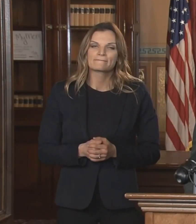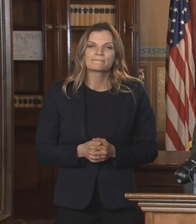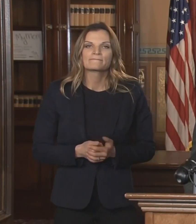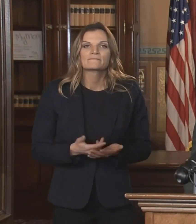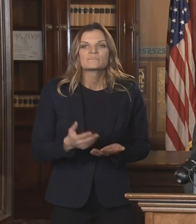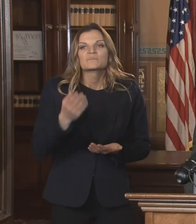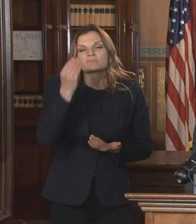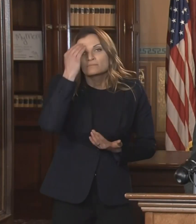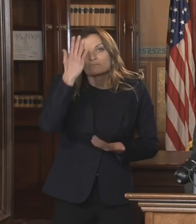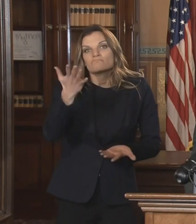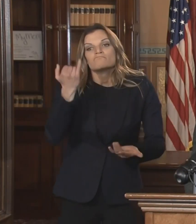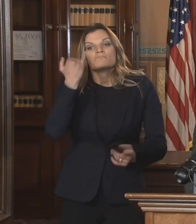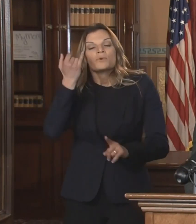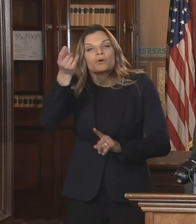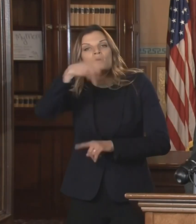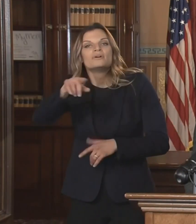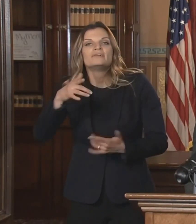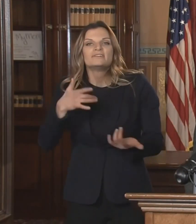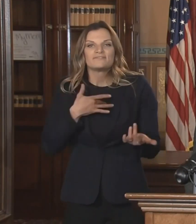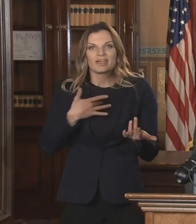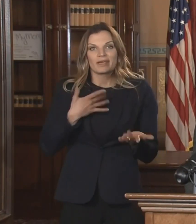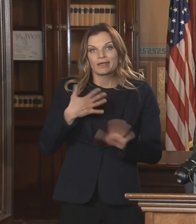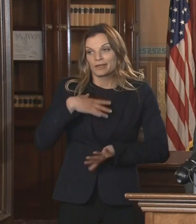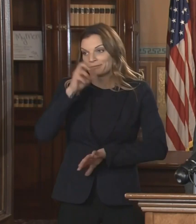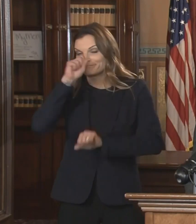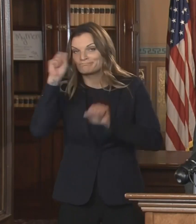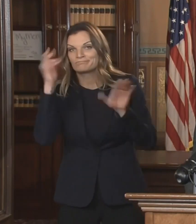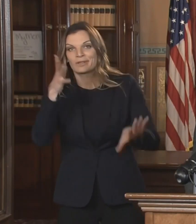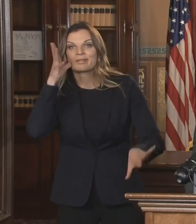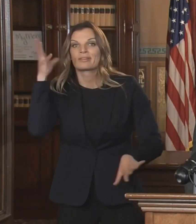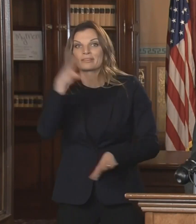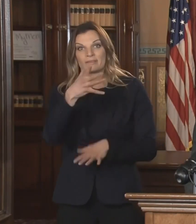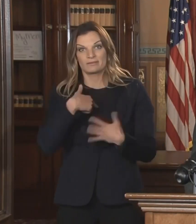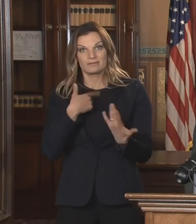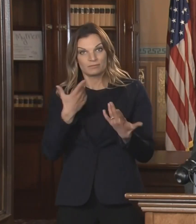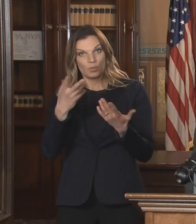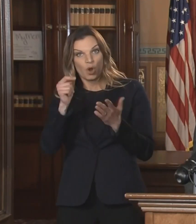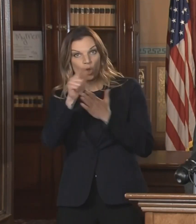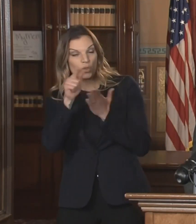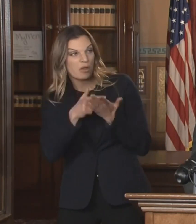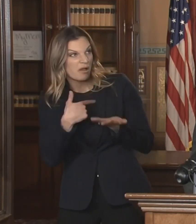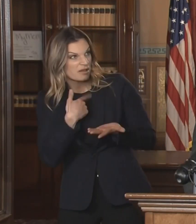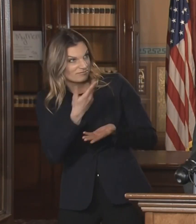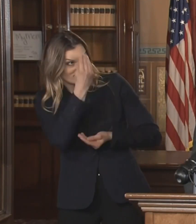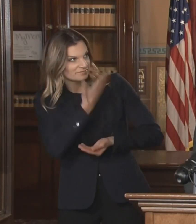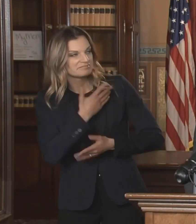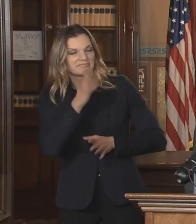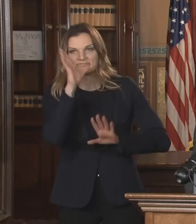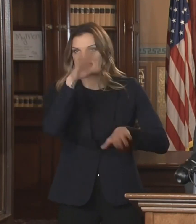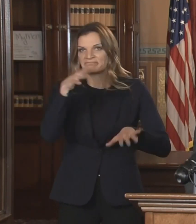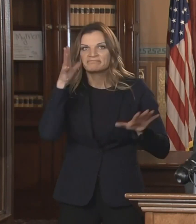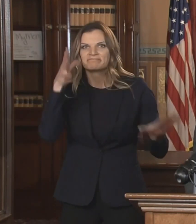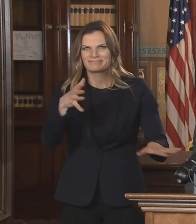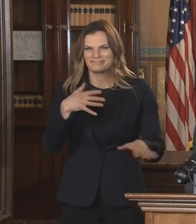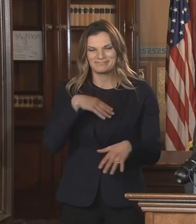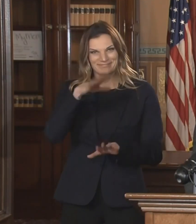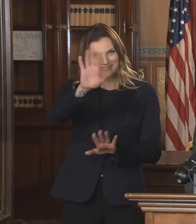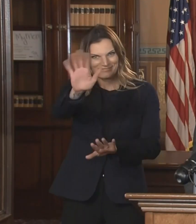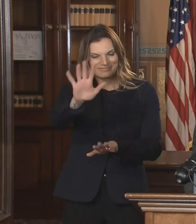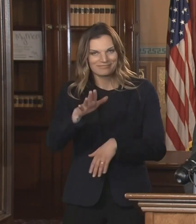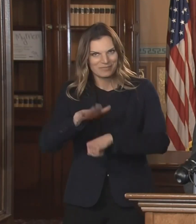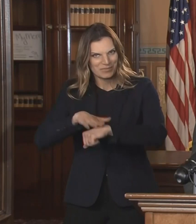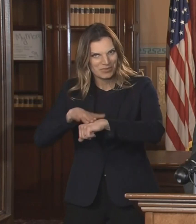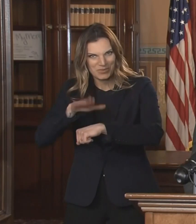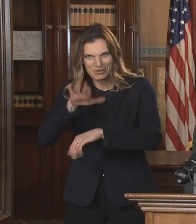people from willfully breaking the law always, no matter what the law is on any subject, I would